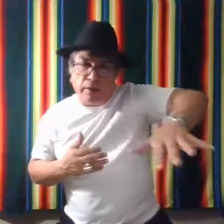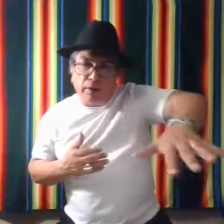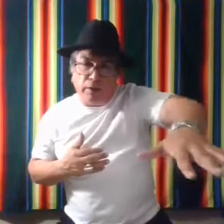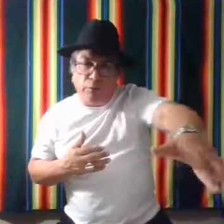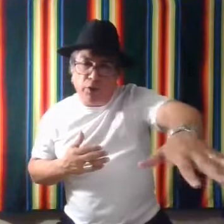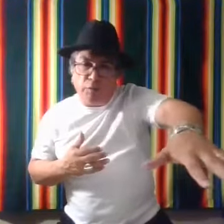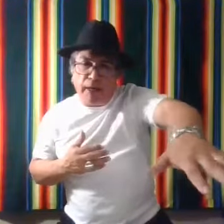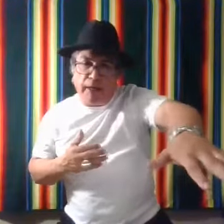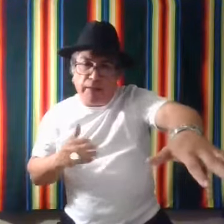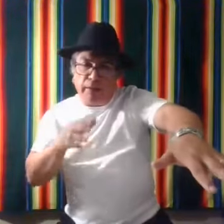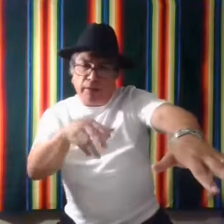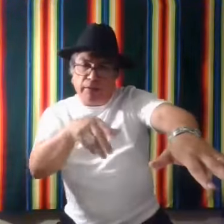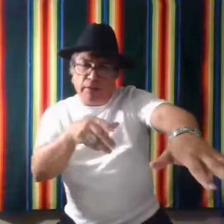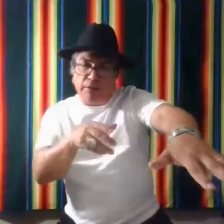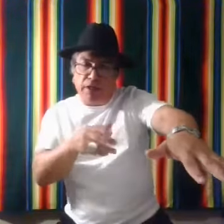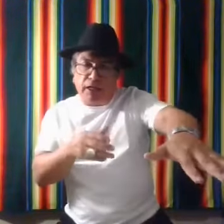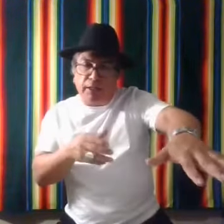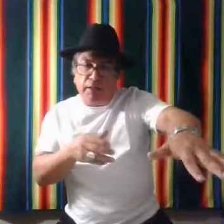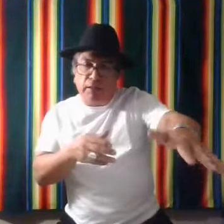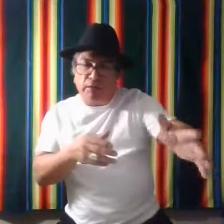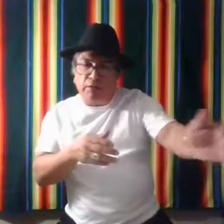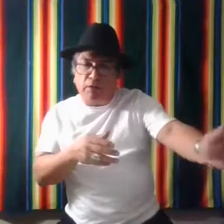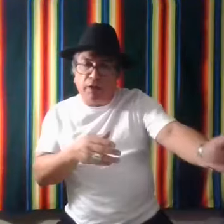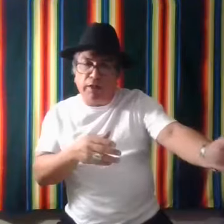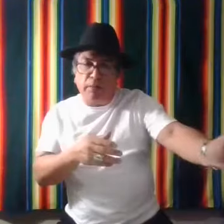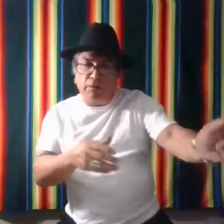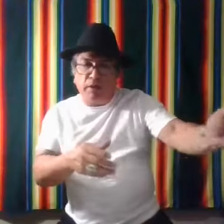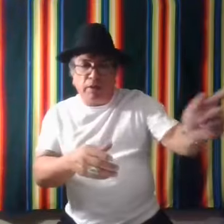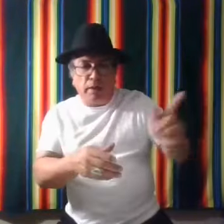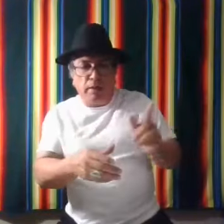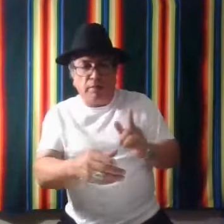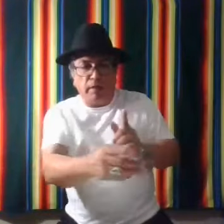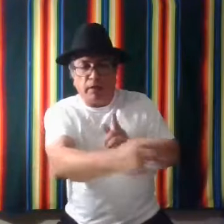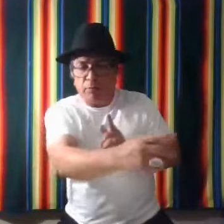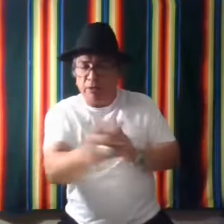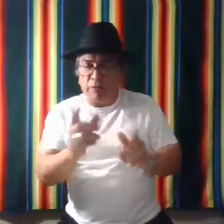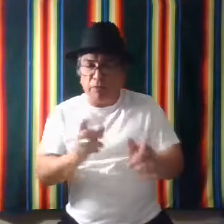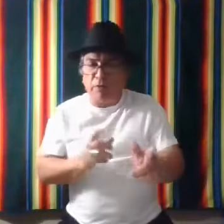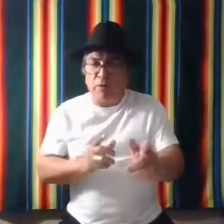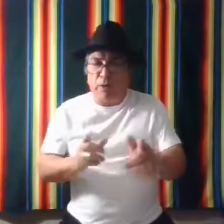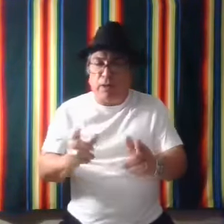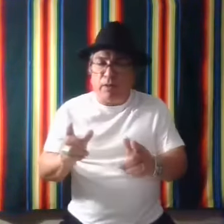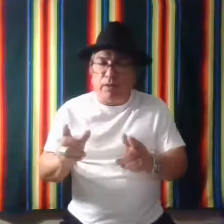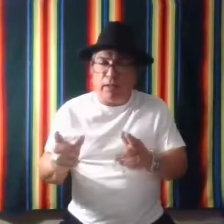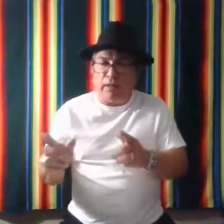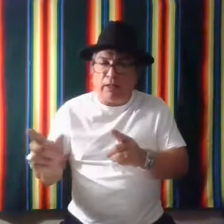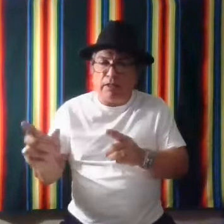the mood behind the sign. So a lot of times, um, it depends on what's, in the